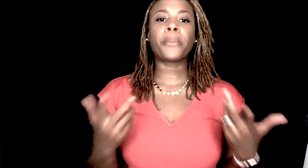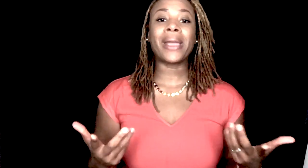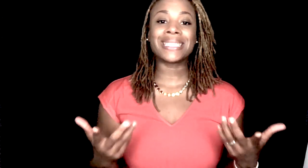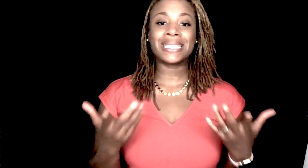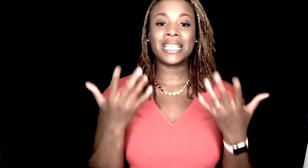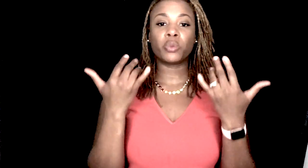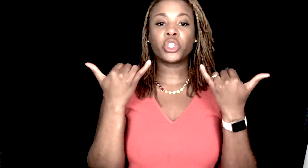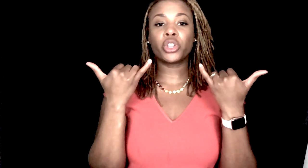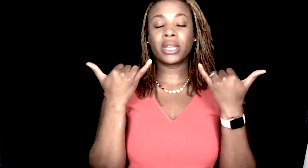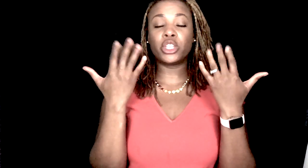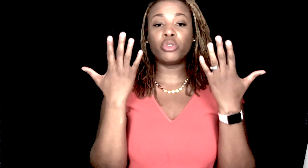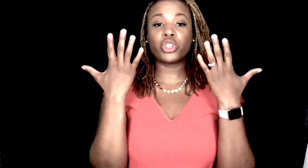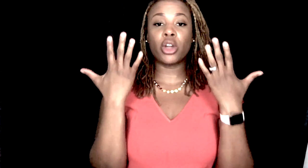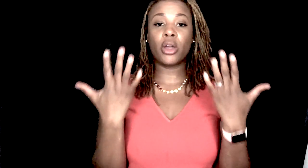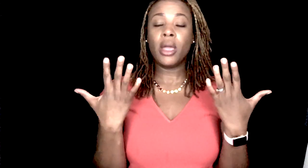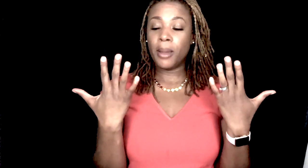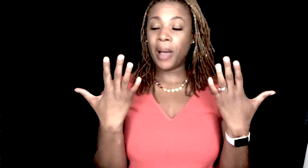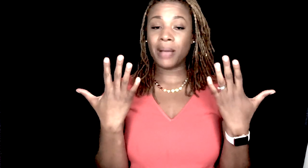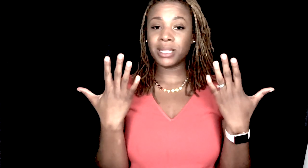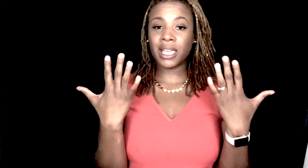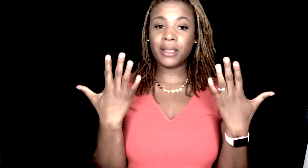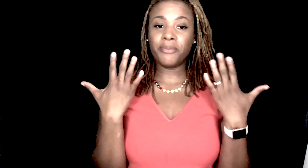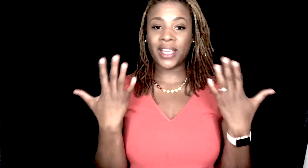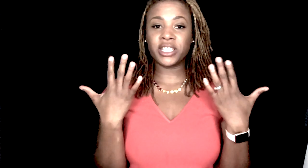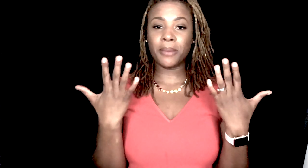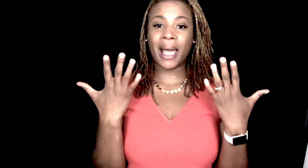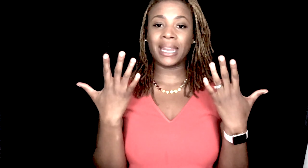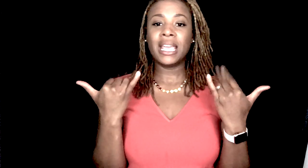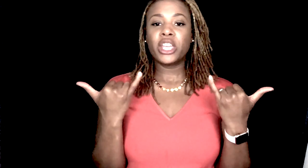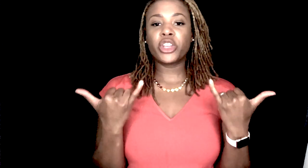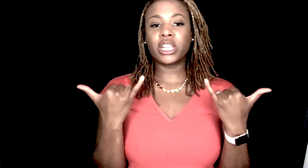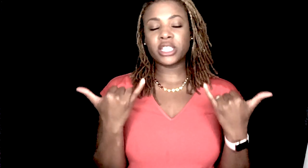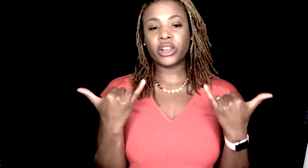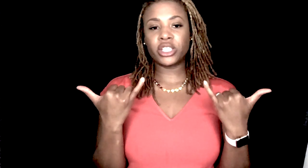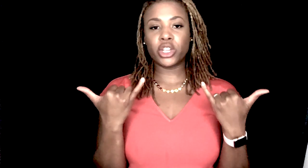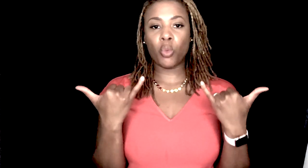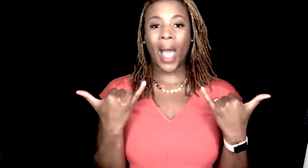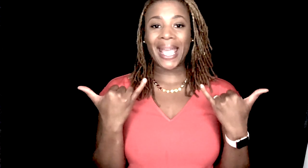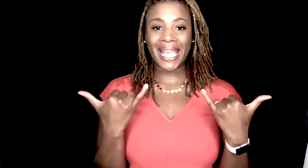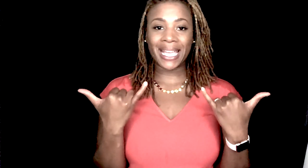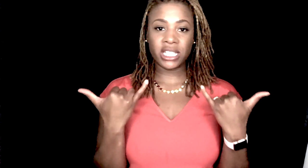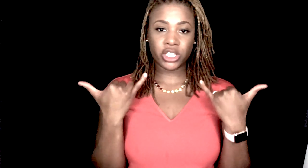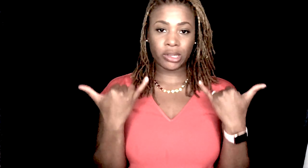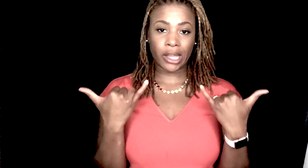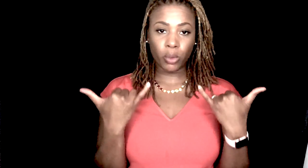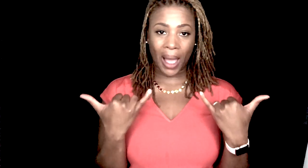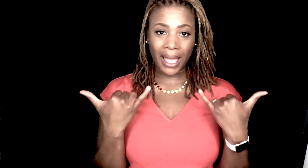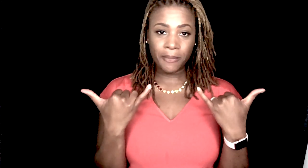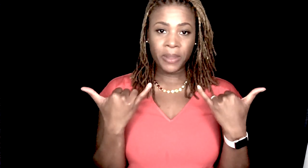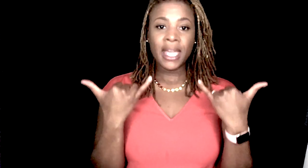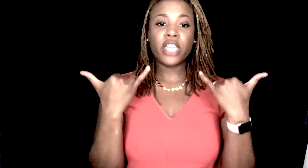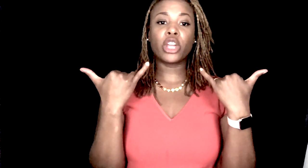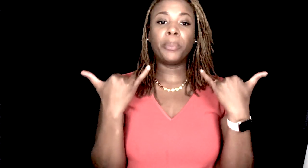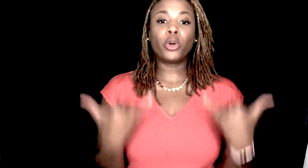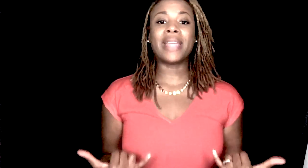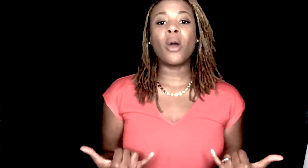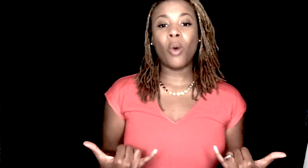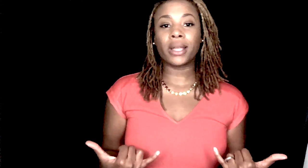present tense, which you're going to use your palms again, facing your body. You're going to turn into your Y hand. This is your letter Y. And you're going to pull down once.